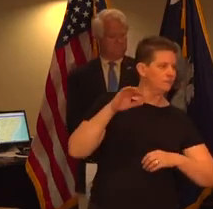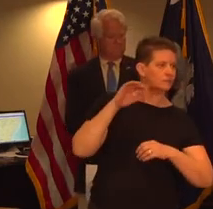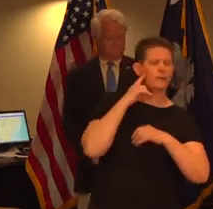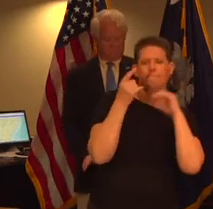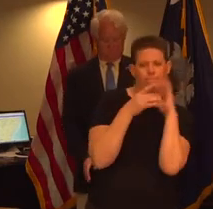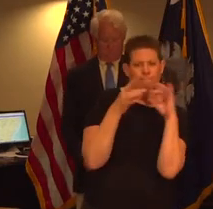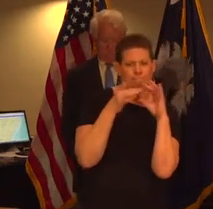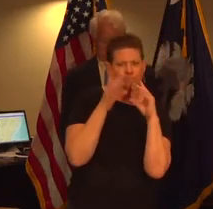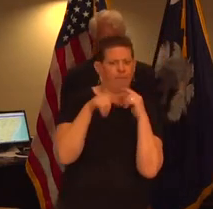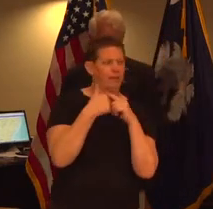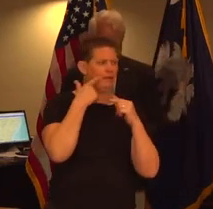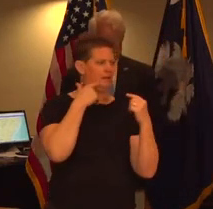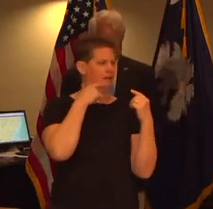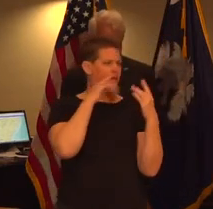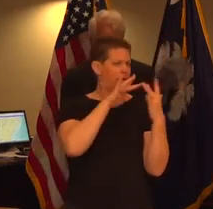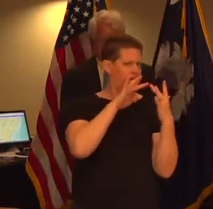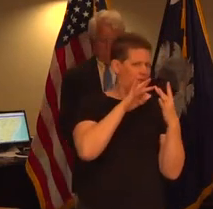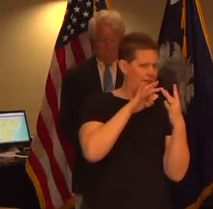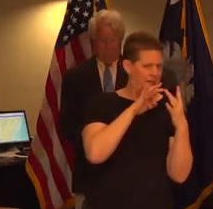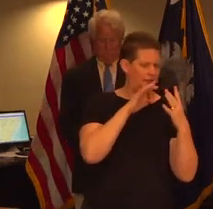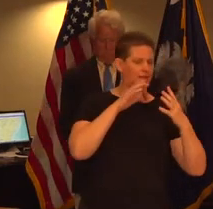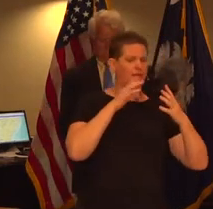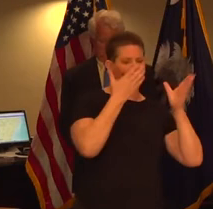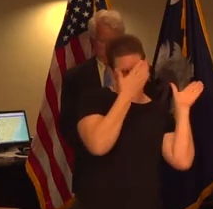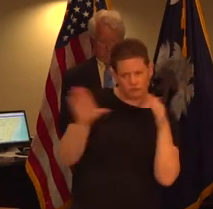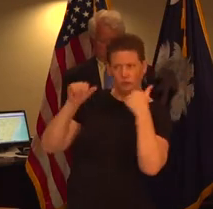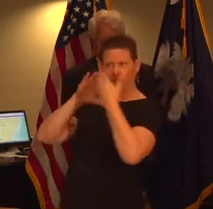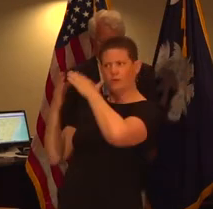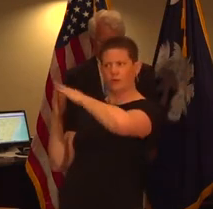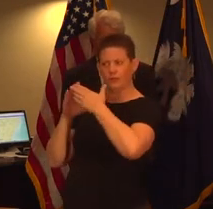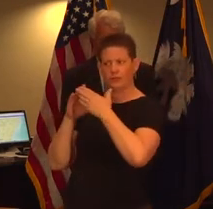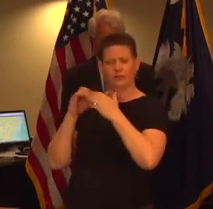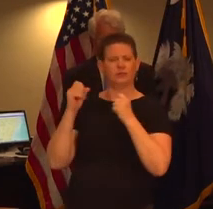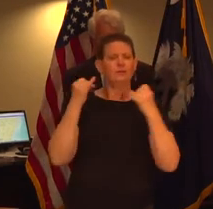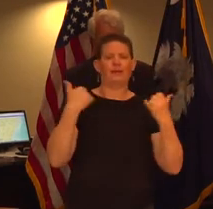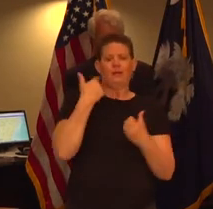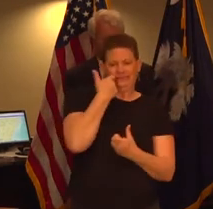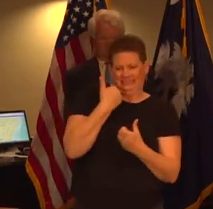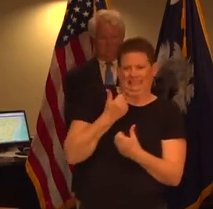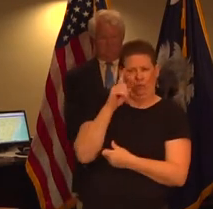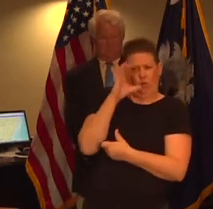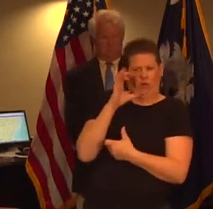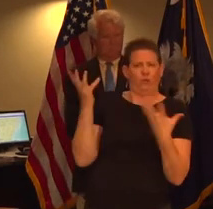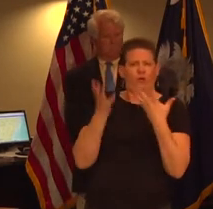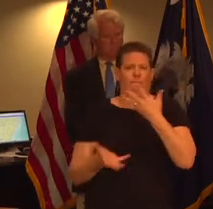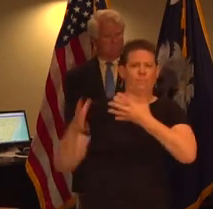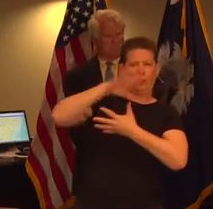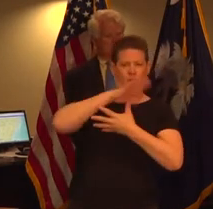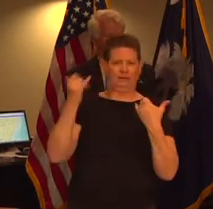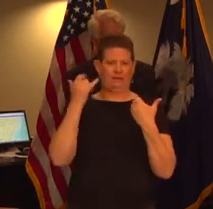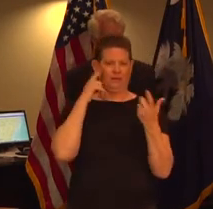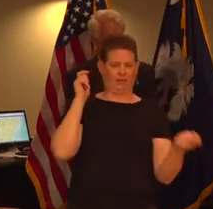at risk when you look at those hundred new cases that just came out can you tell us maybe where you're focusing those priorities right now or overall where your priorities are when we're looking at these new